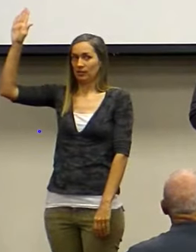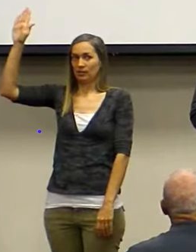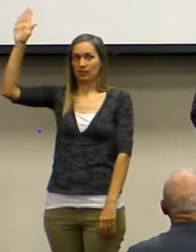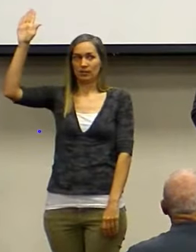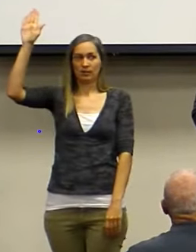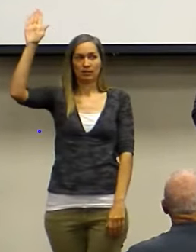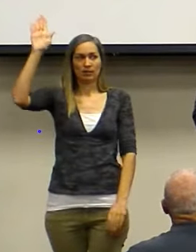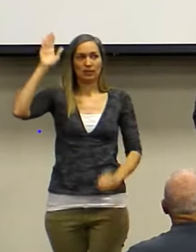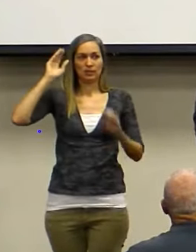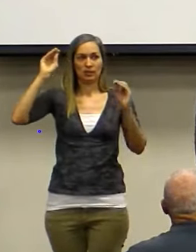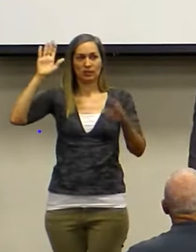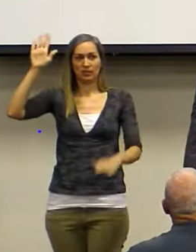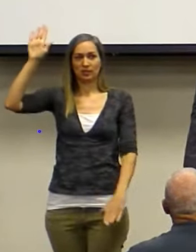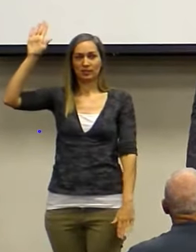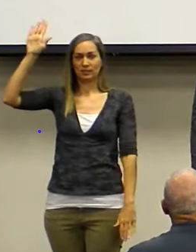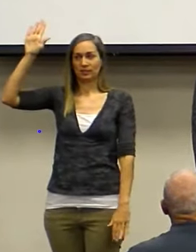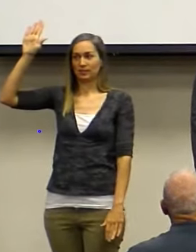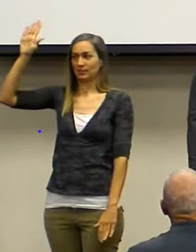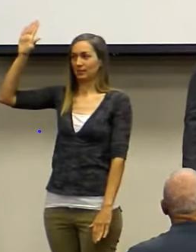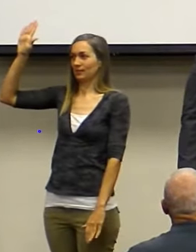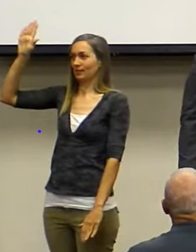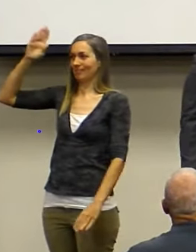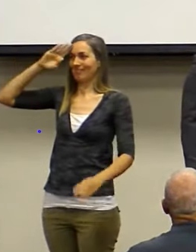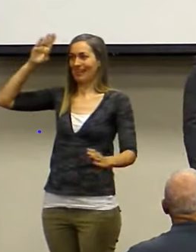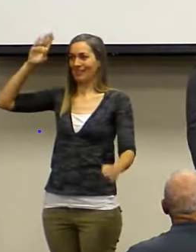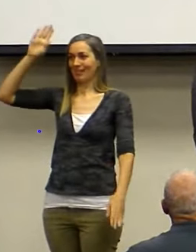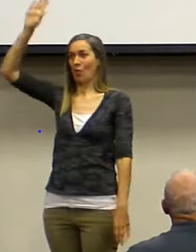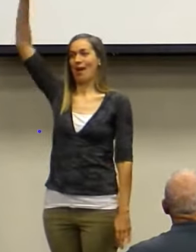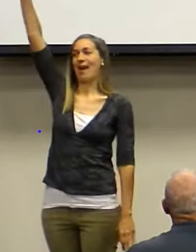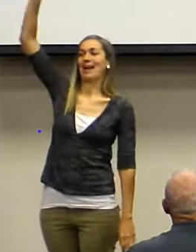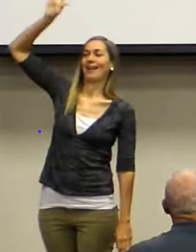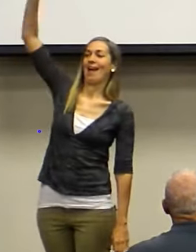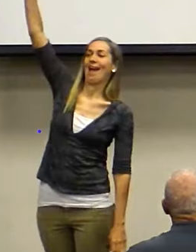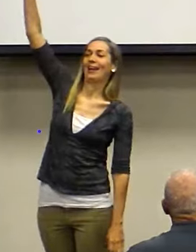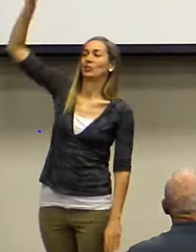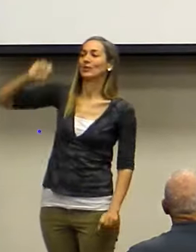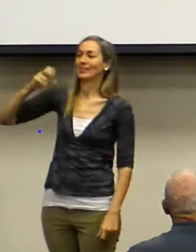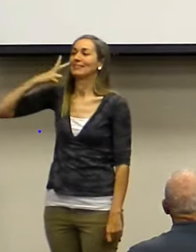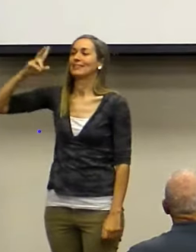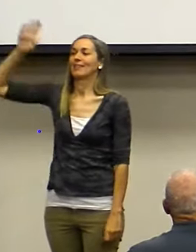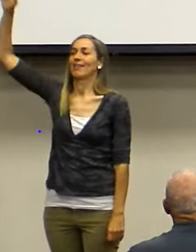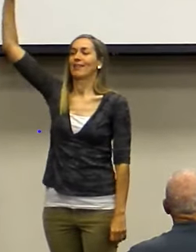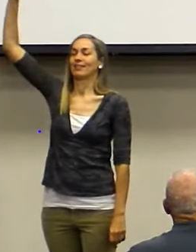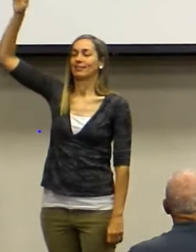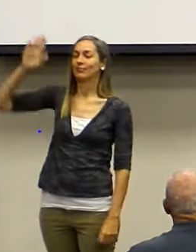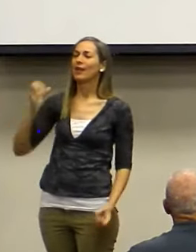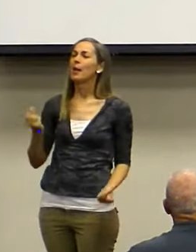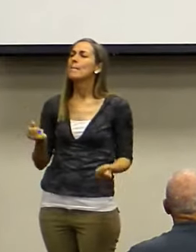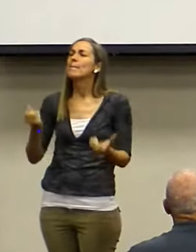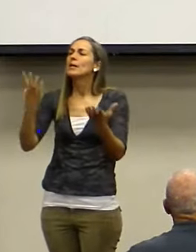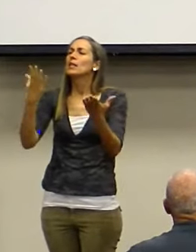Every instructor's high so we can all see it. How many of you were born in Lubbock?